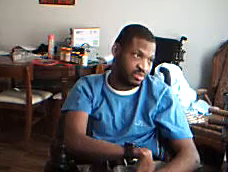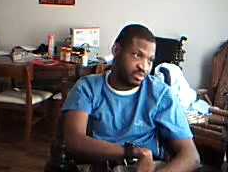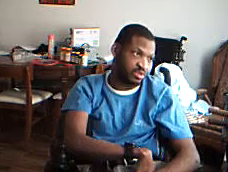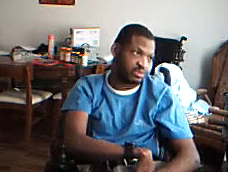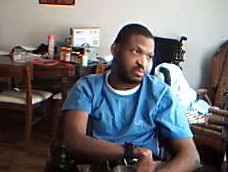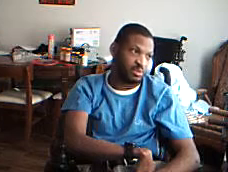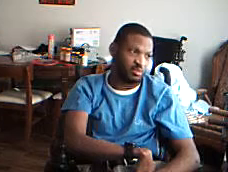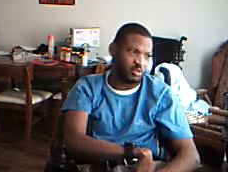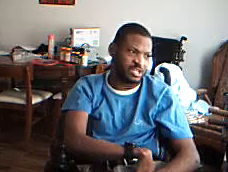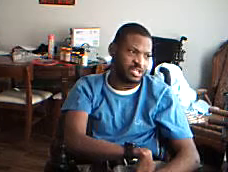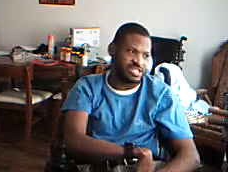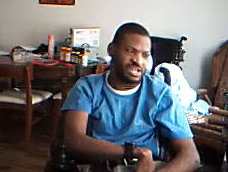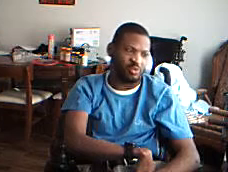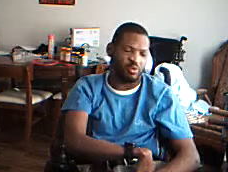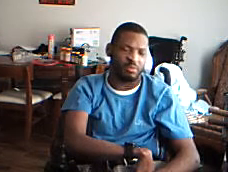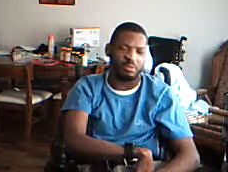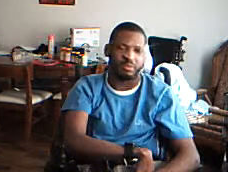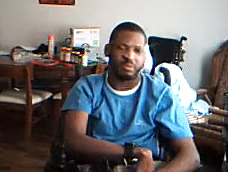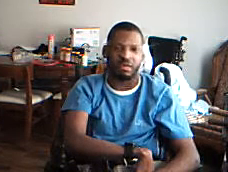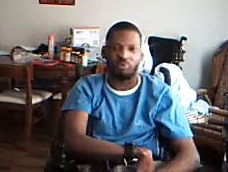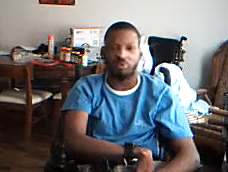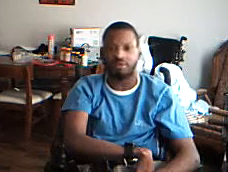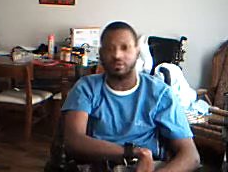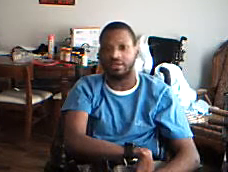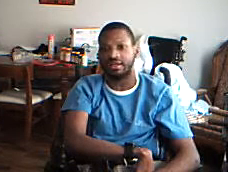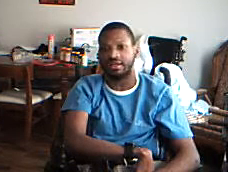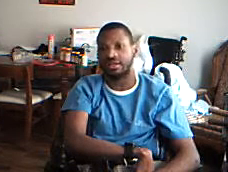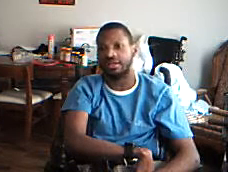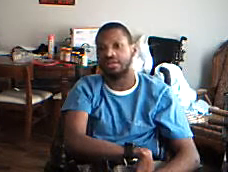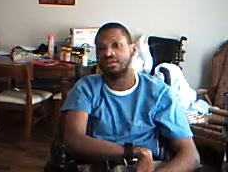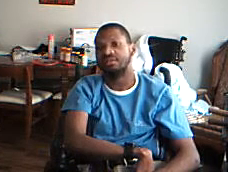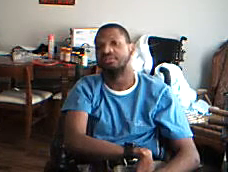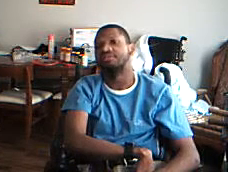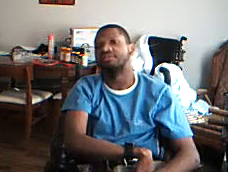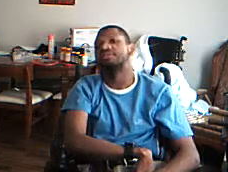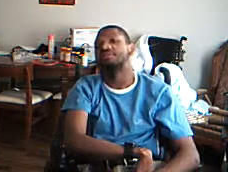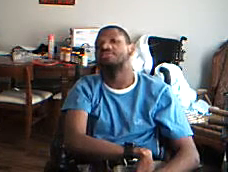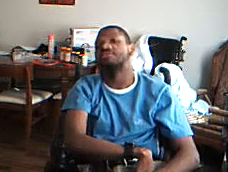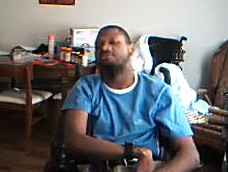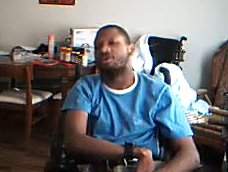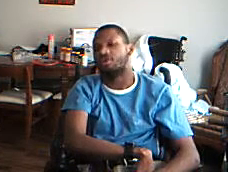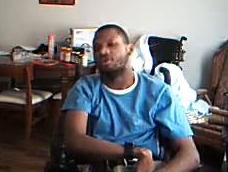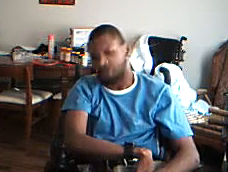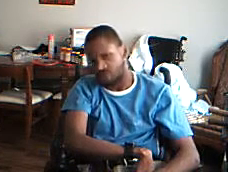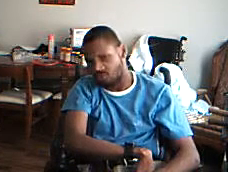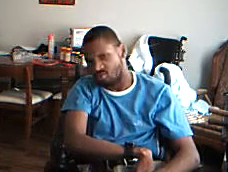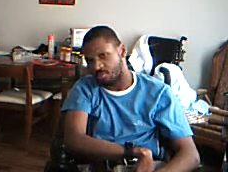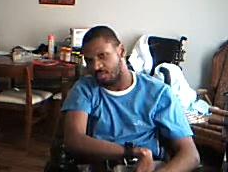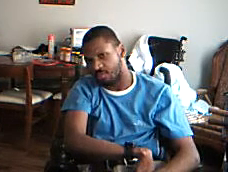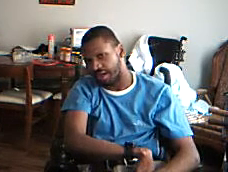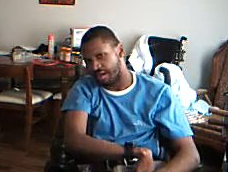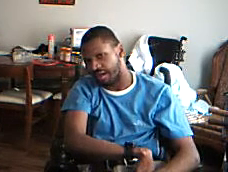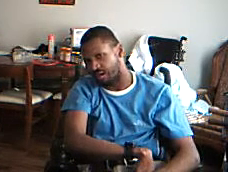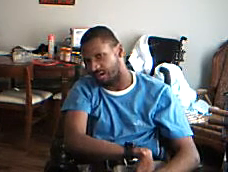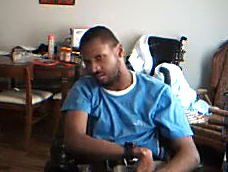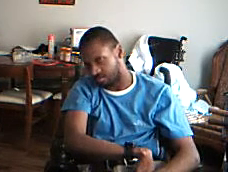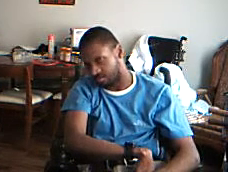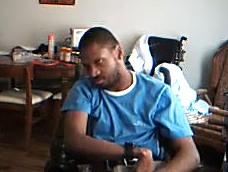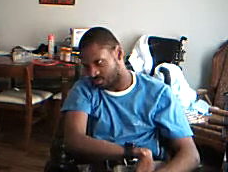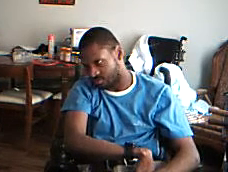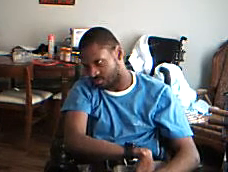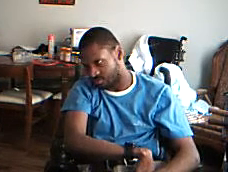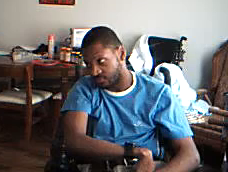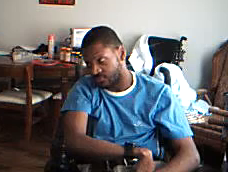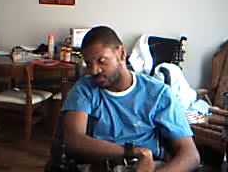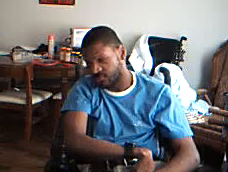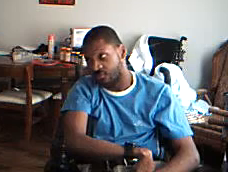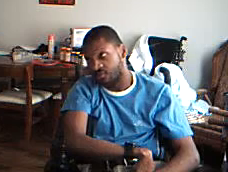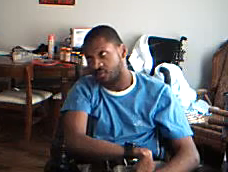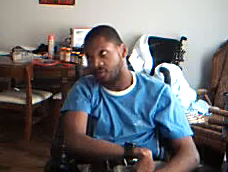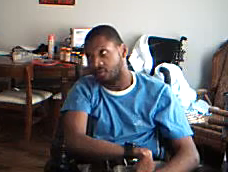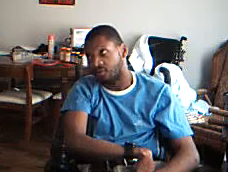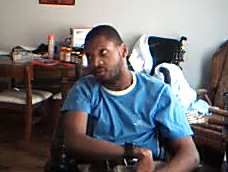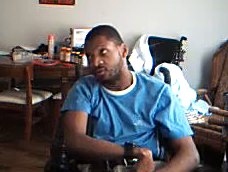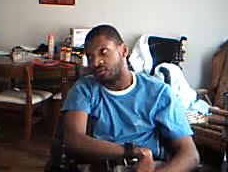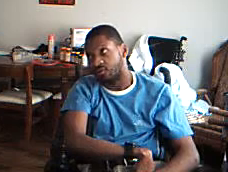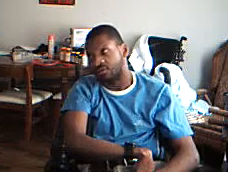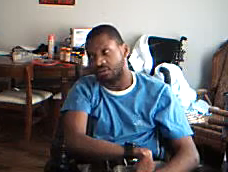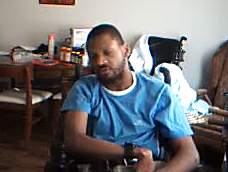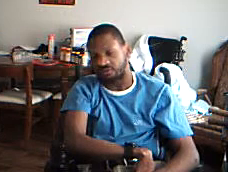But Wednesday, I will be back with a part two of my self